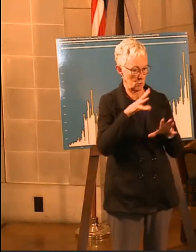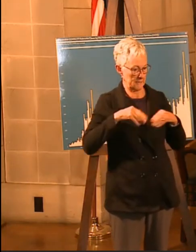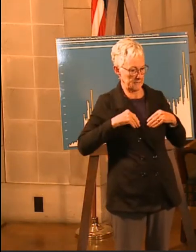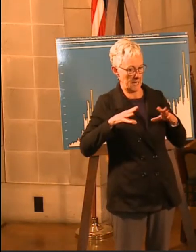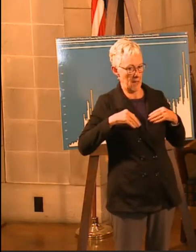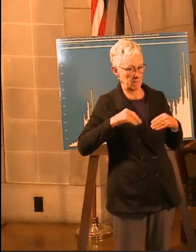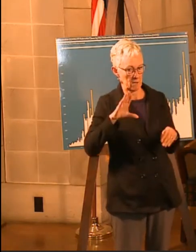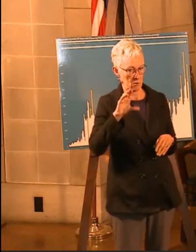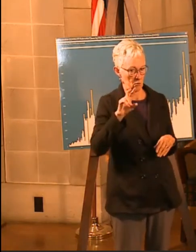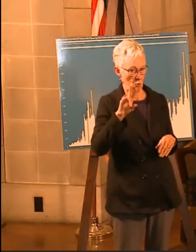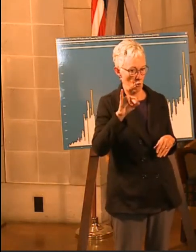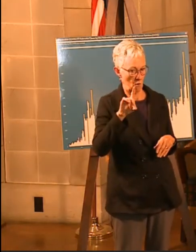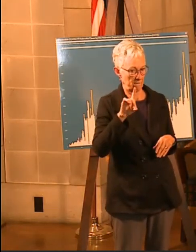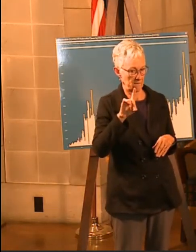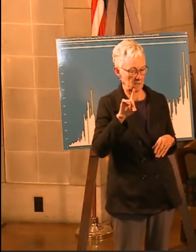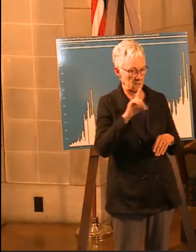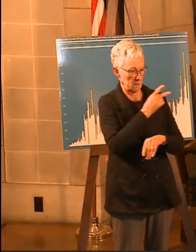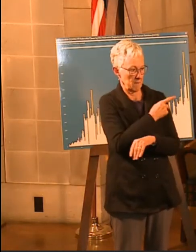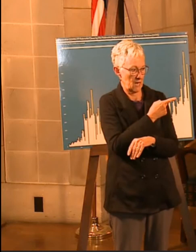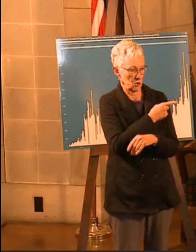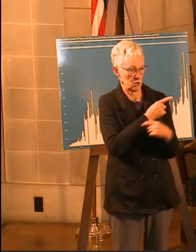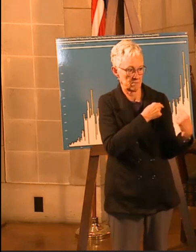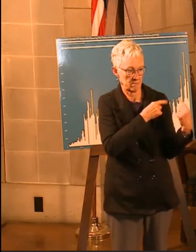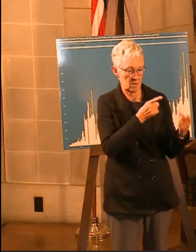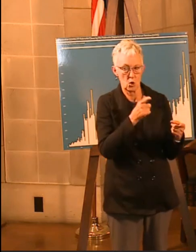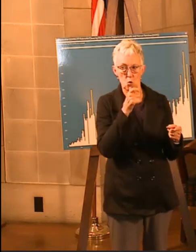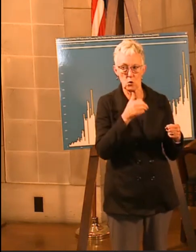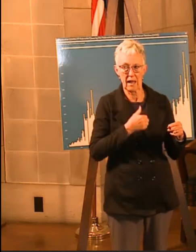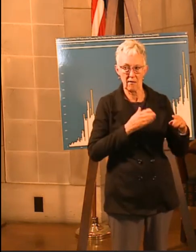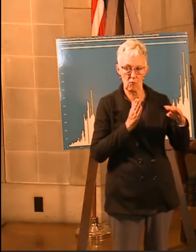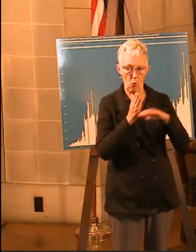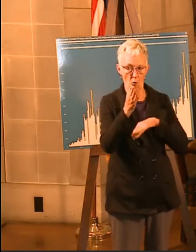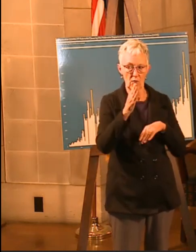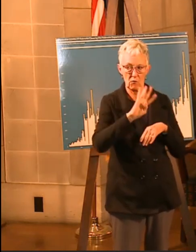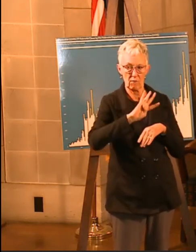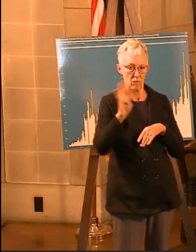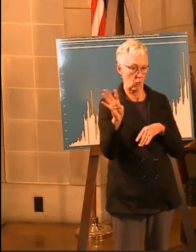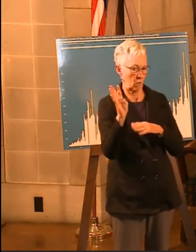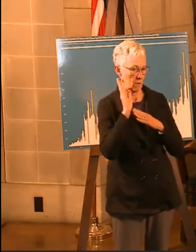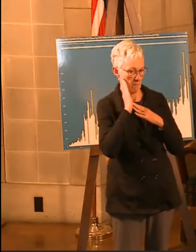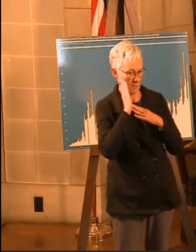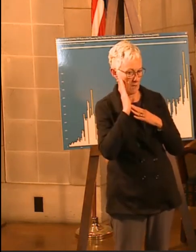patients that have more than 40 beds. And that's now of 21 hospitals statewide.